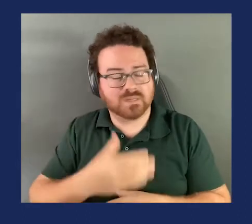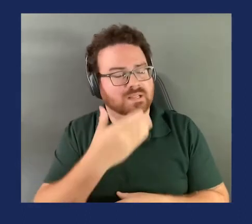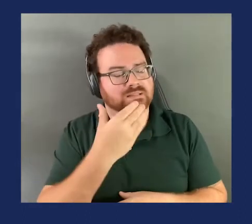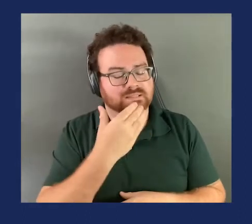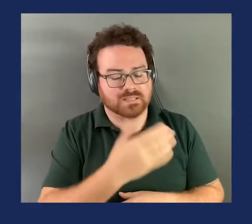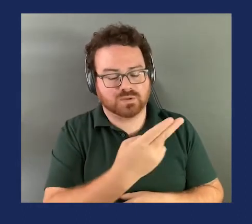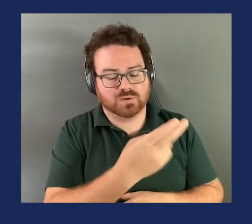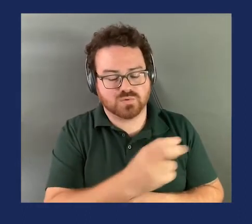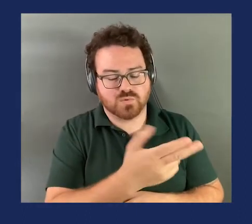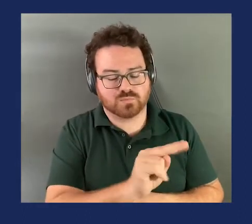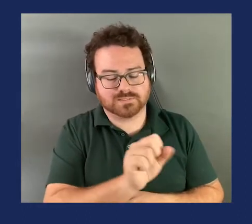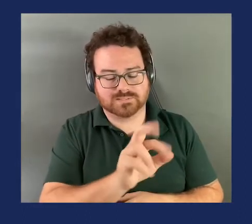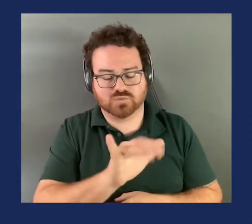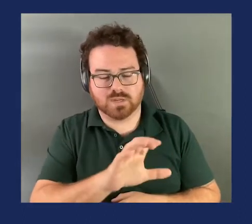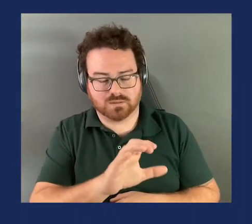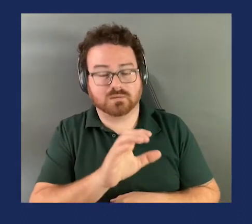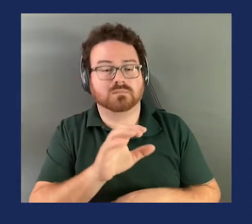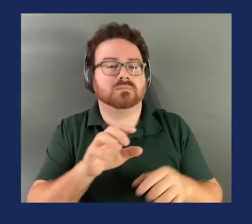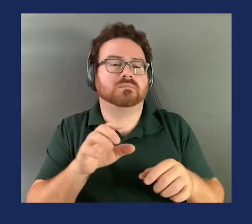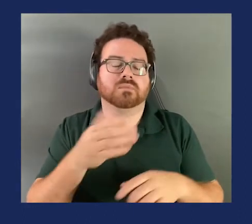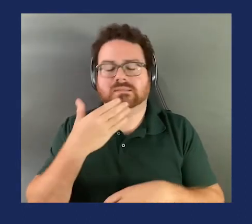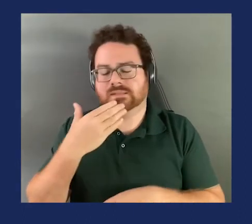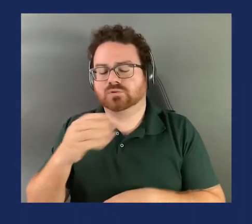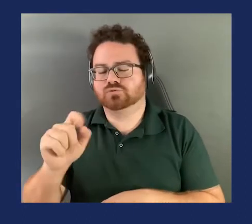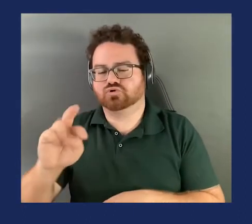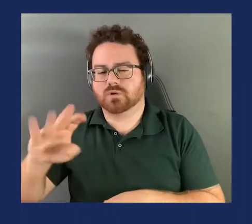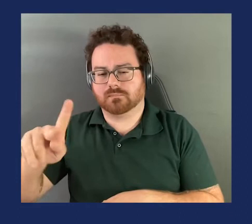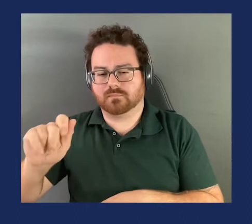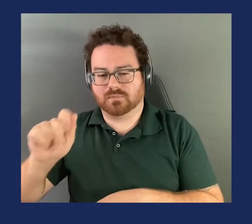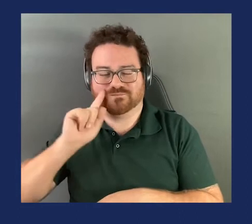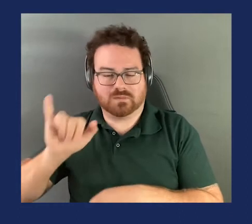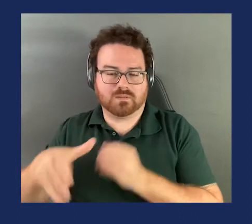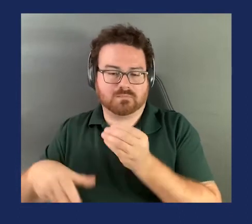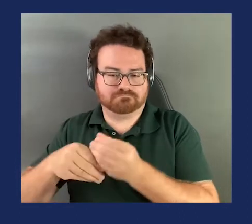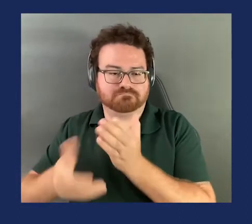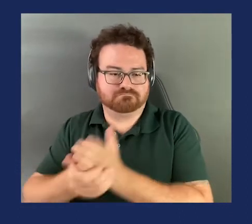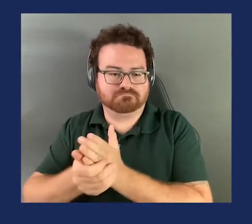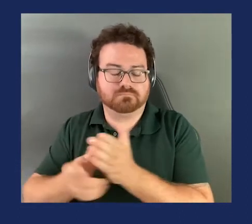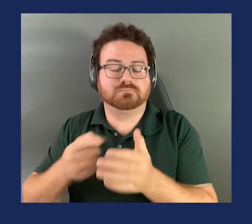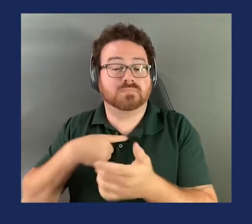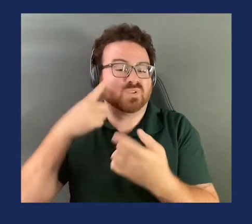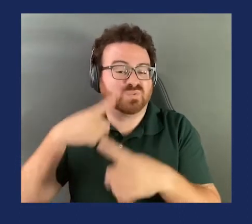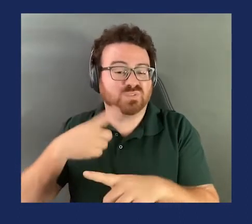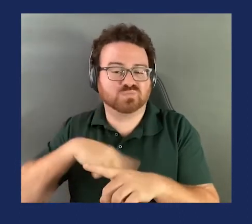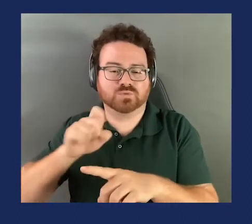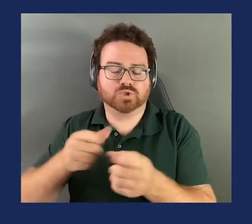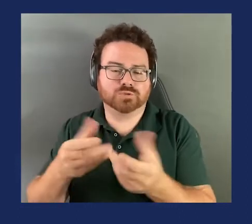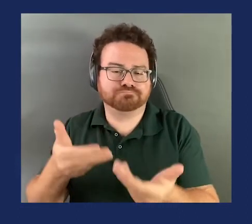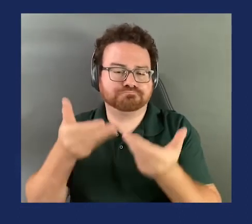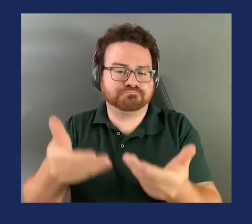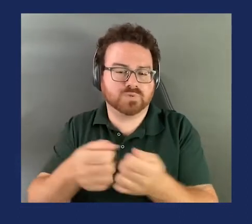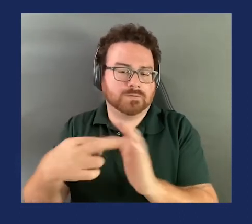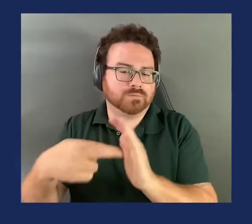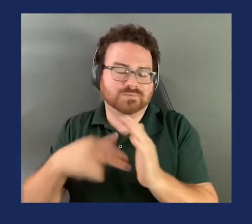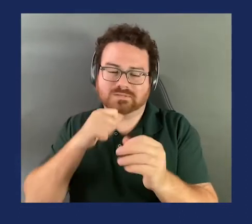I thank you also, Commissioner Trompka, for the amendment. I do agree that we should be moving these rules along and not giving loopholes where they're not